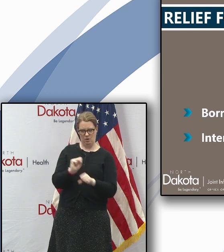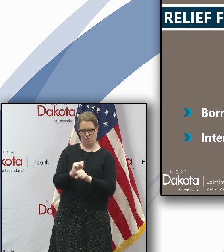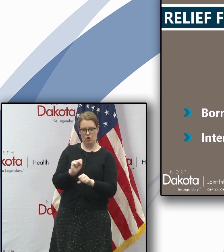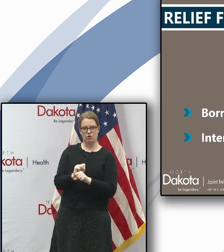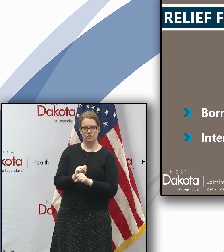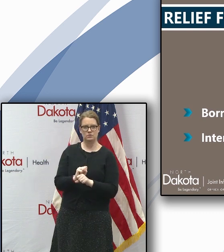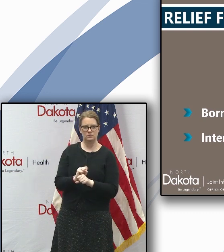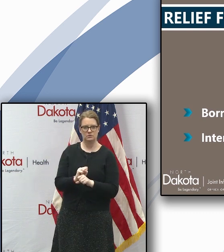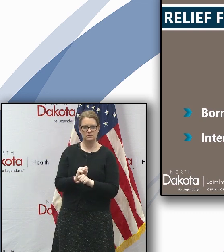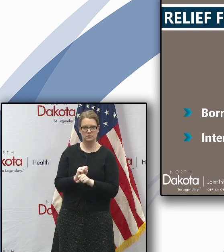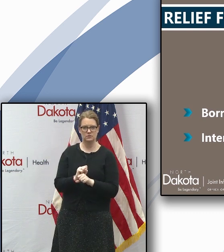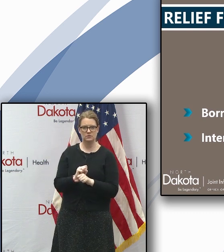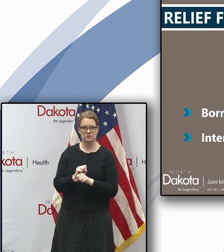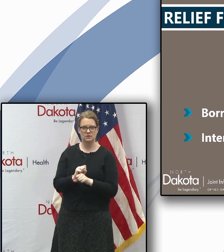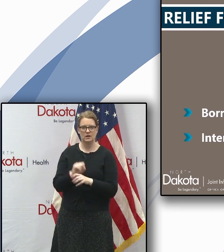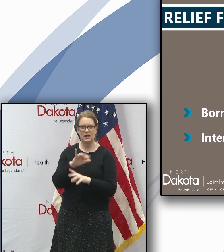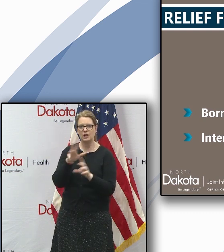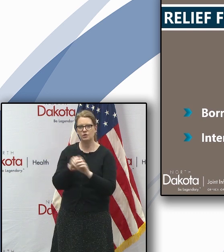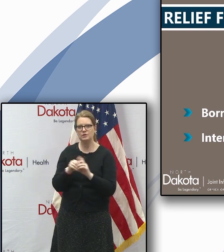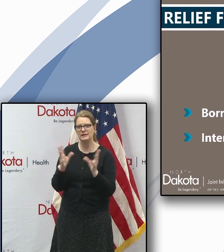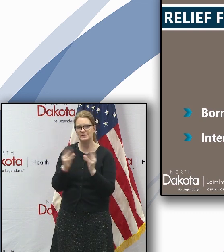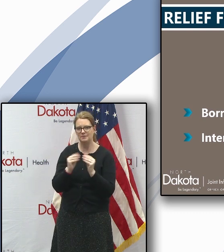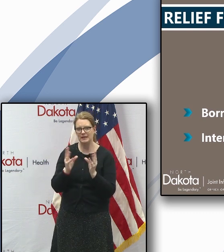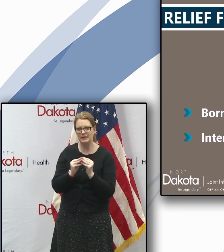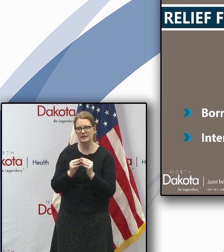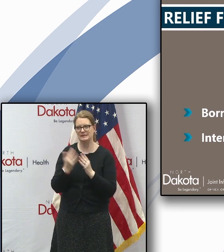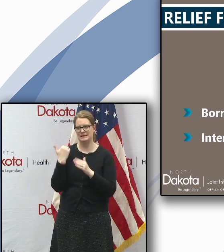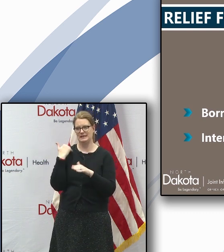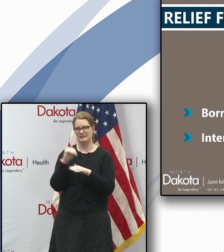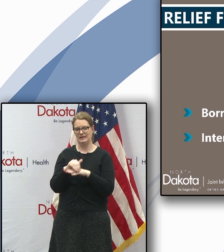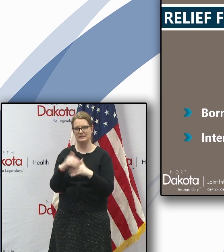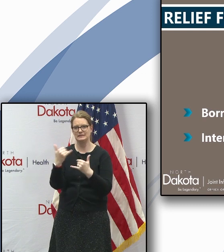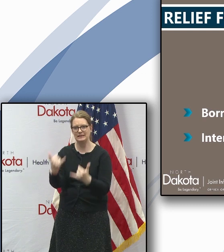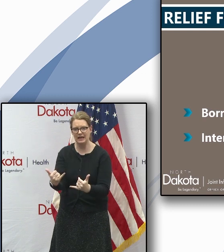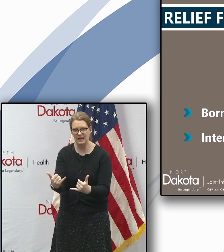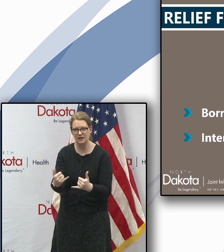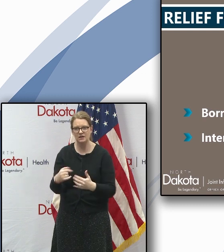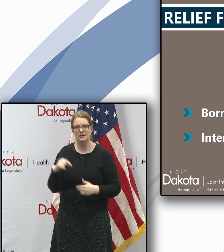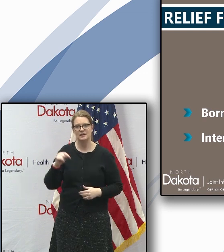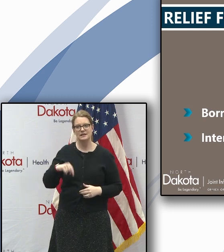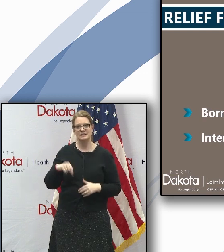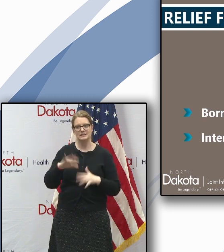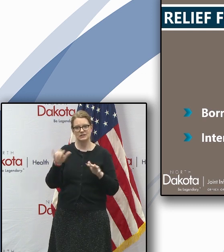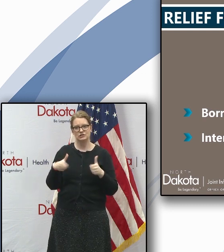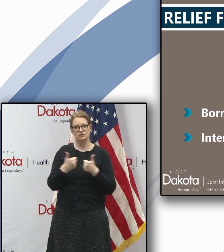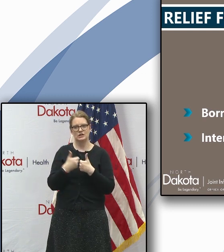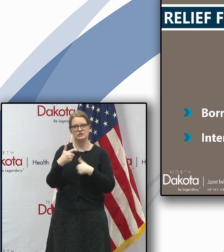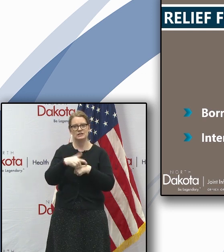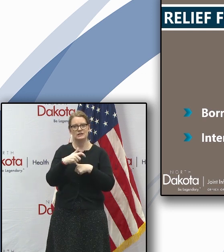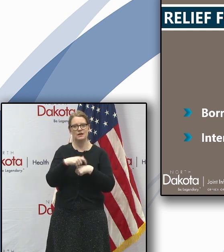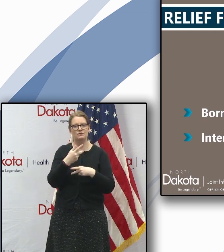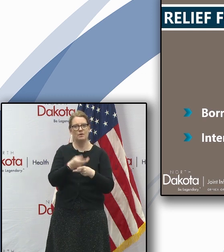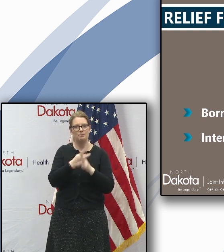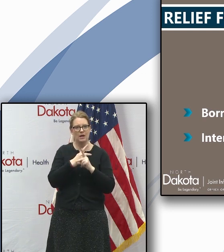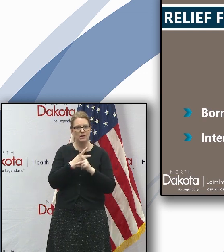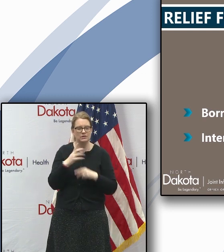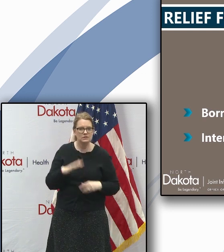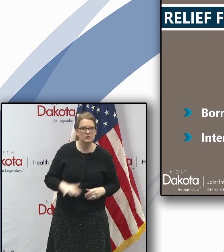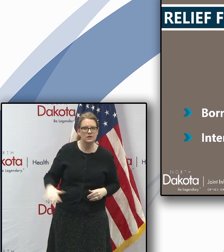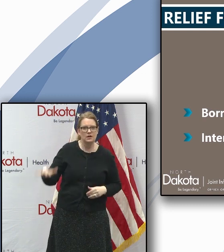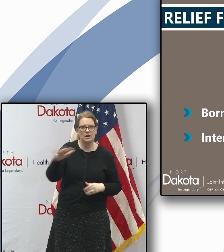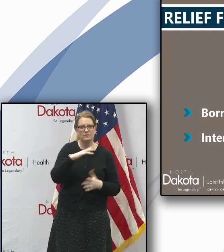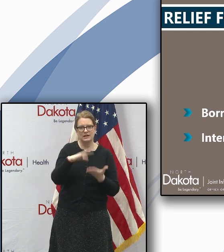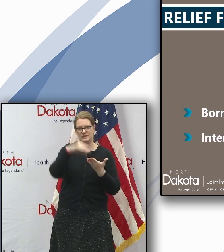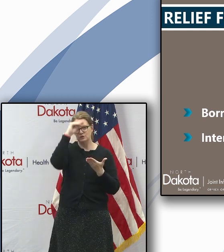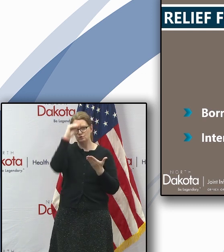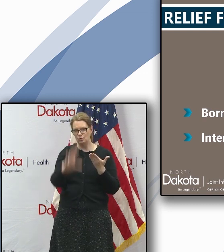in that they've been doing including meetings with them last night and again today we know this is a challenging time for borrowers of all kinds and especially for students